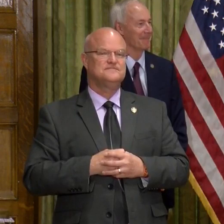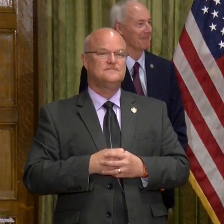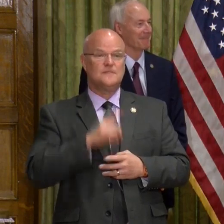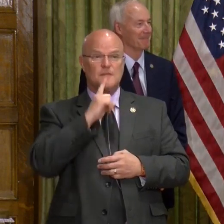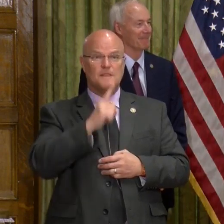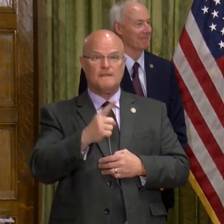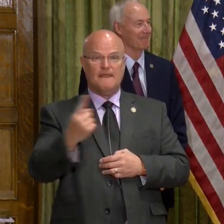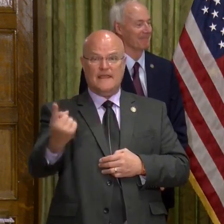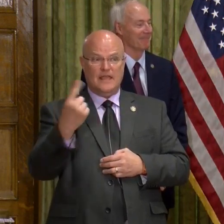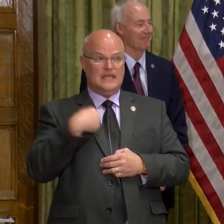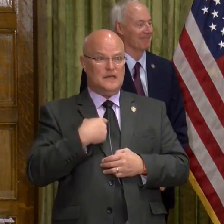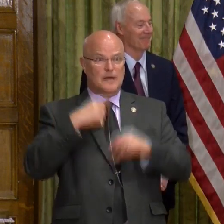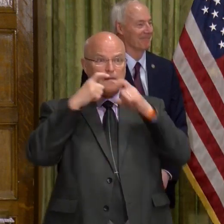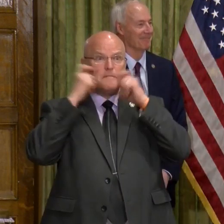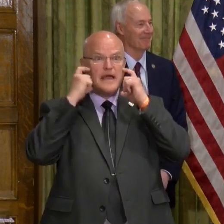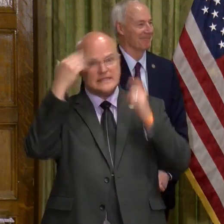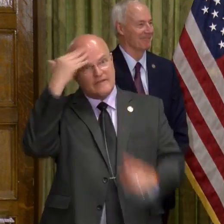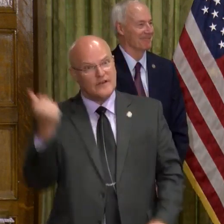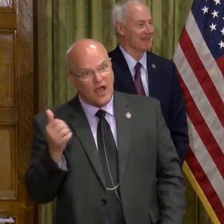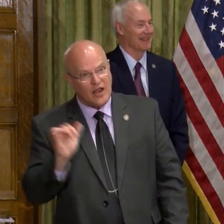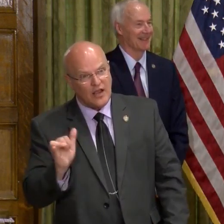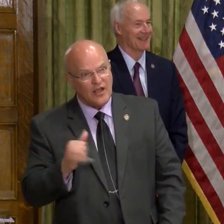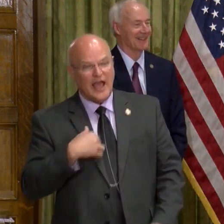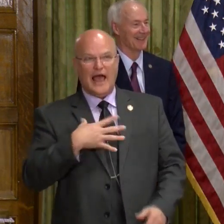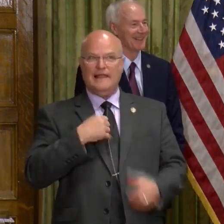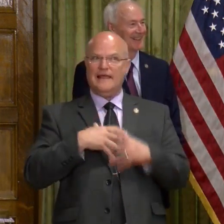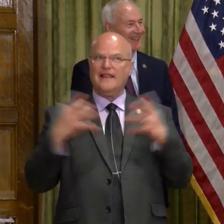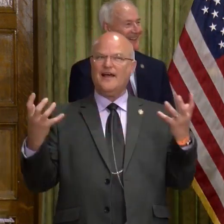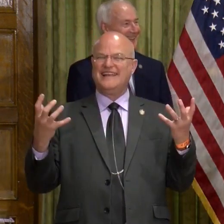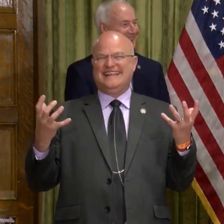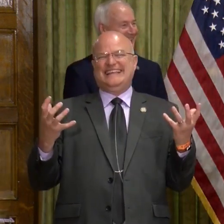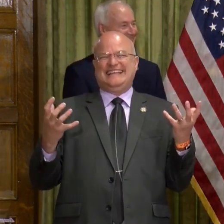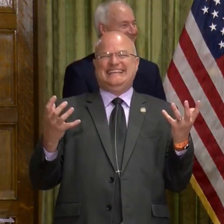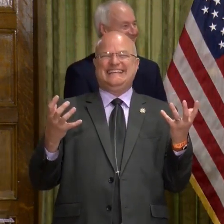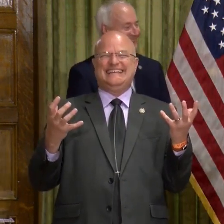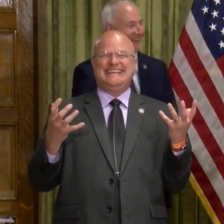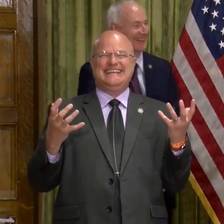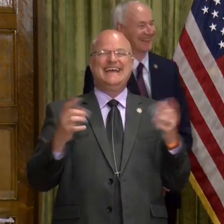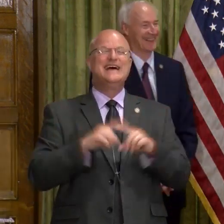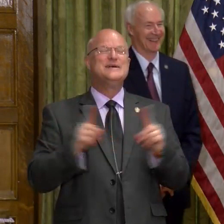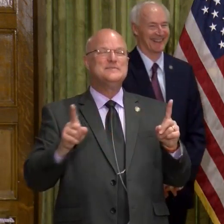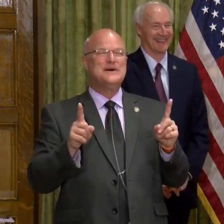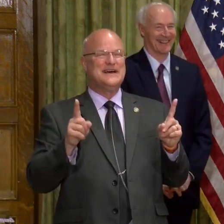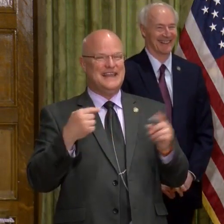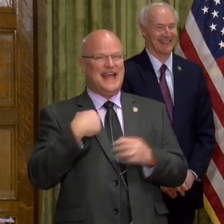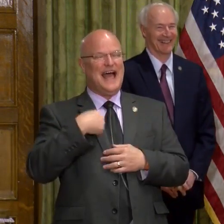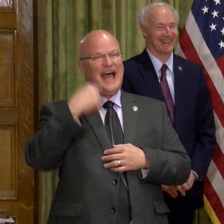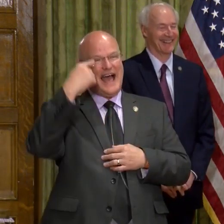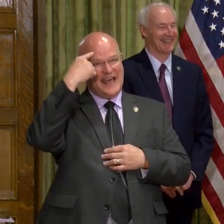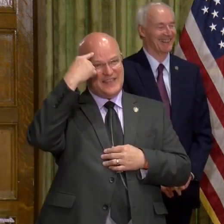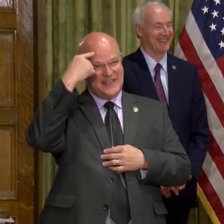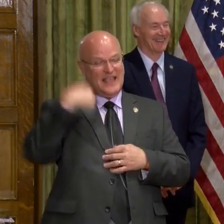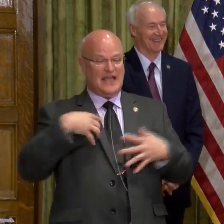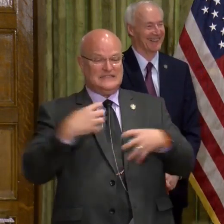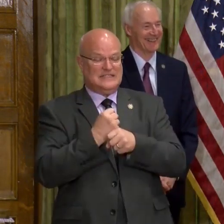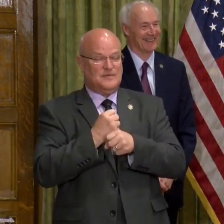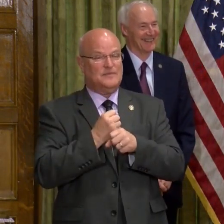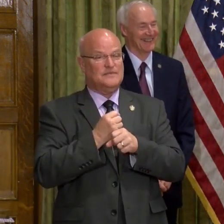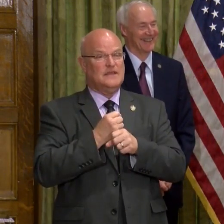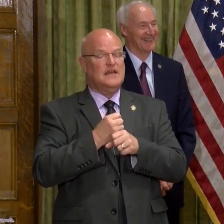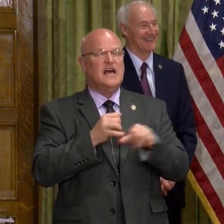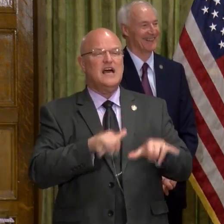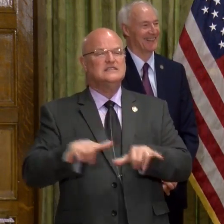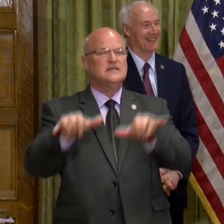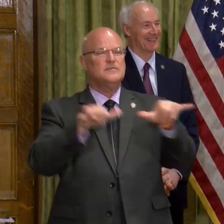Actually, I came up to get my mask, which I forgot earlier. I like it quite a lot. But, no, I think I summarized a few common